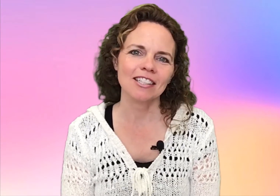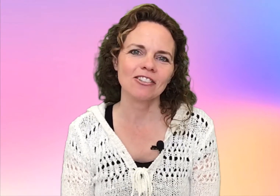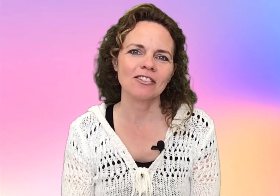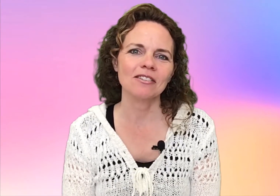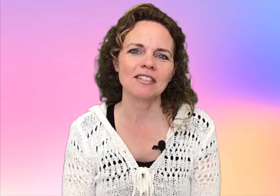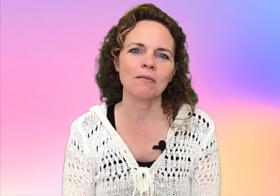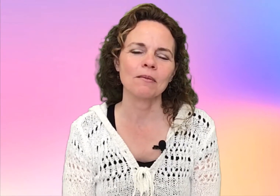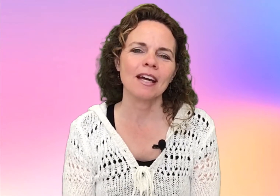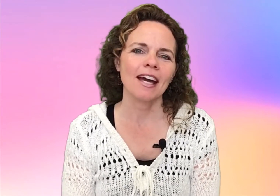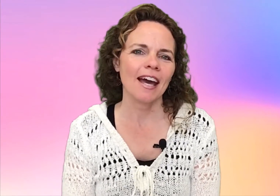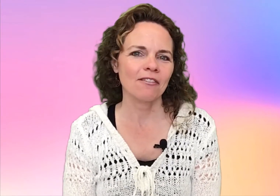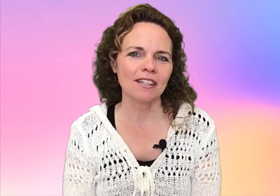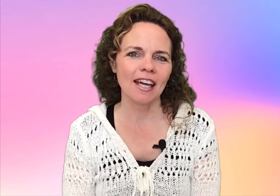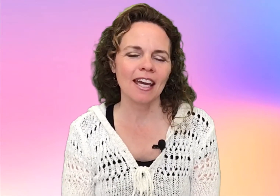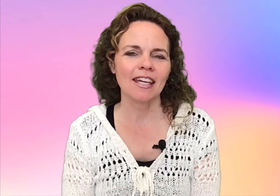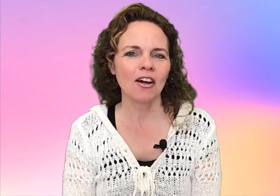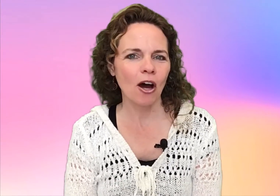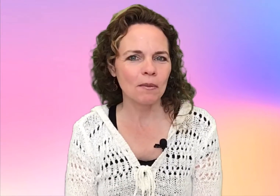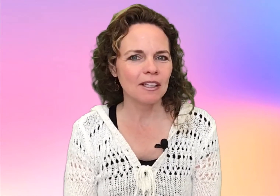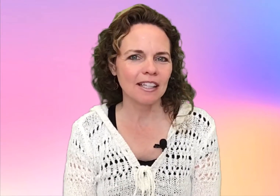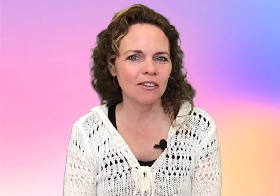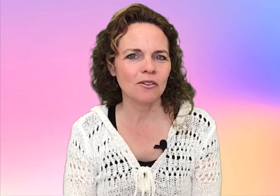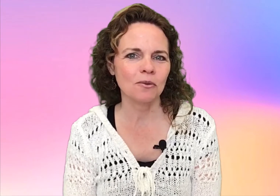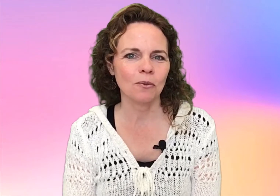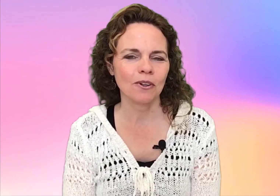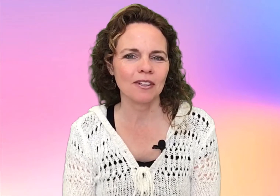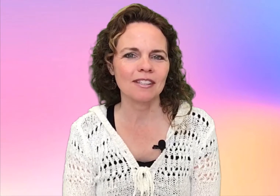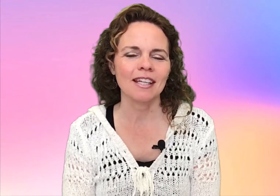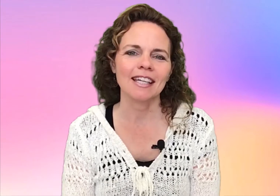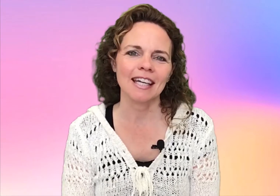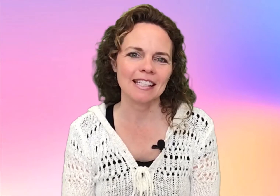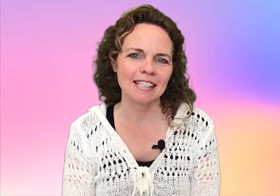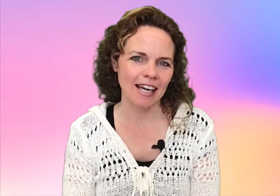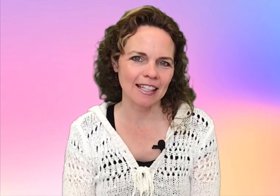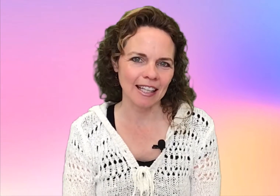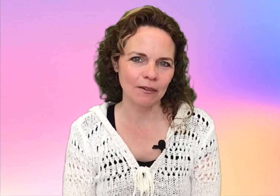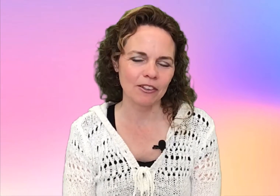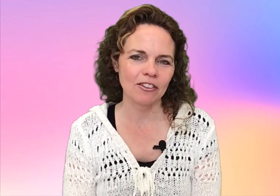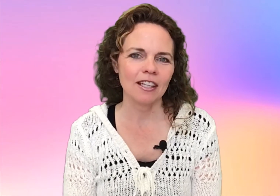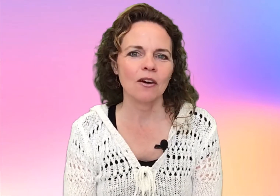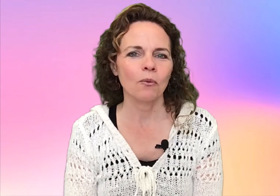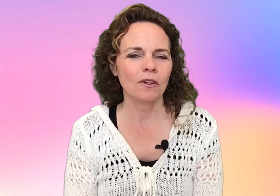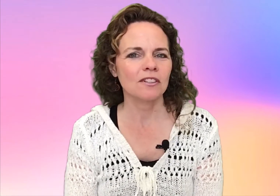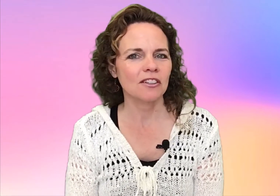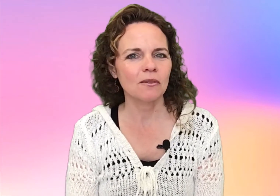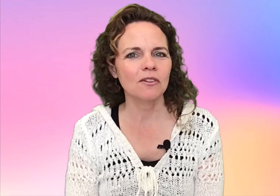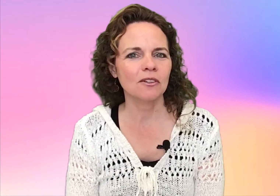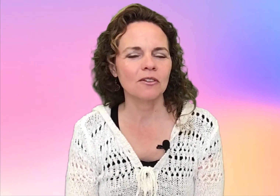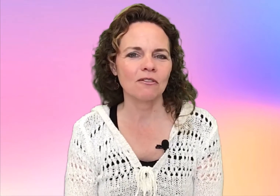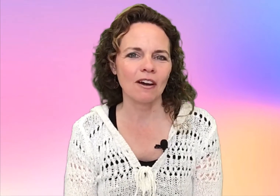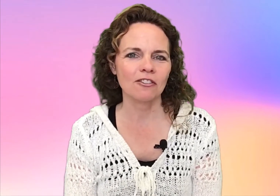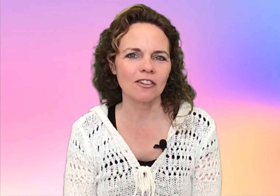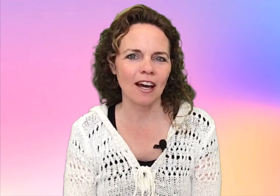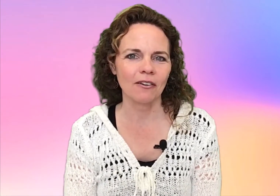you some everyday commonly used words in sign language. Words that you would use around your house.